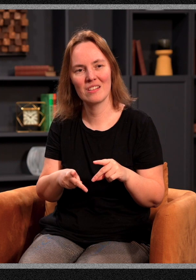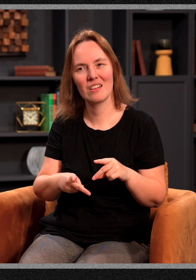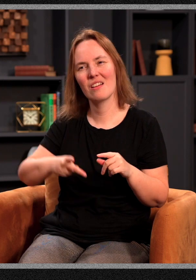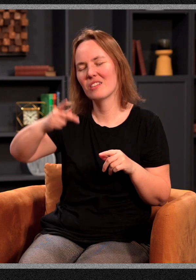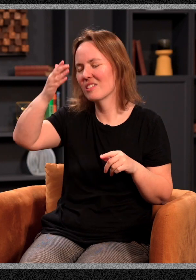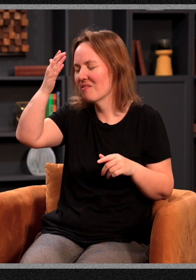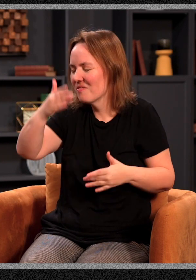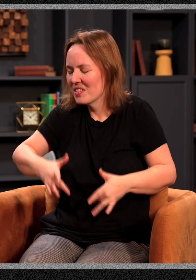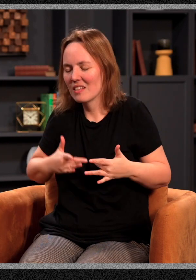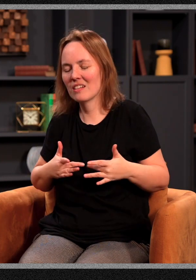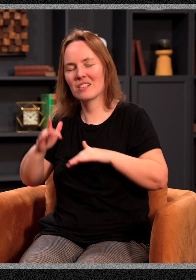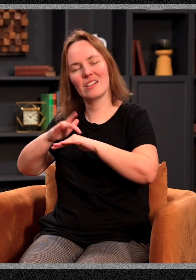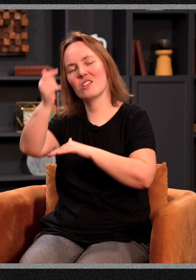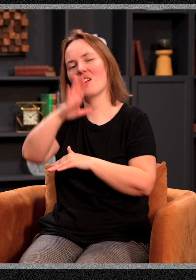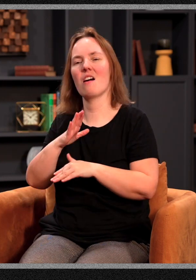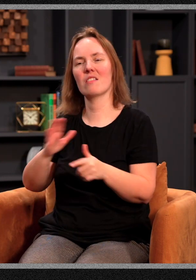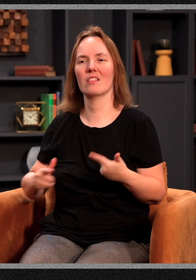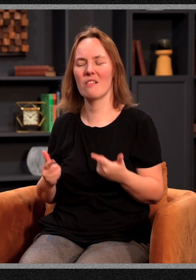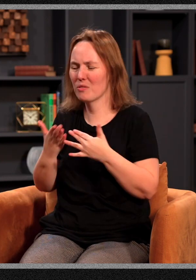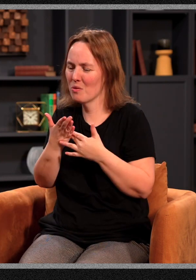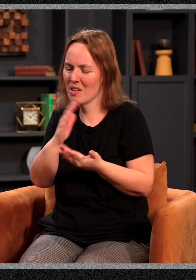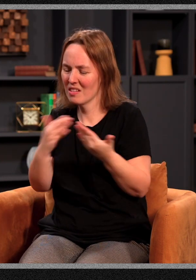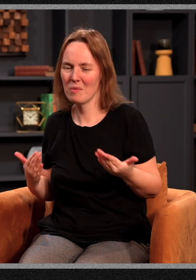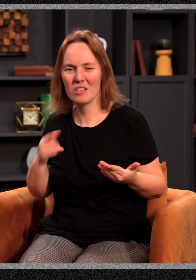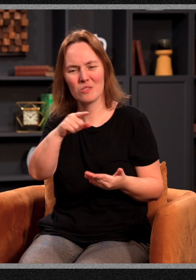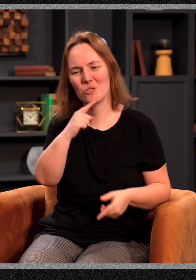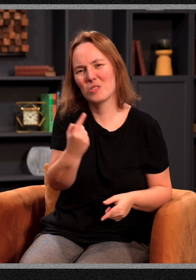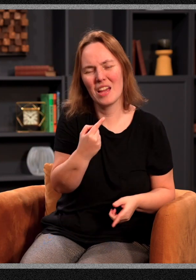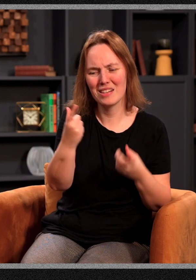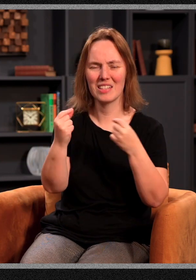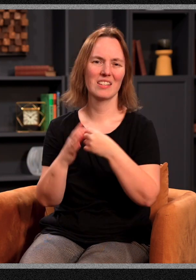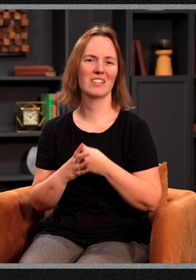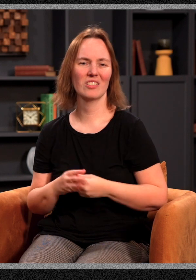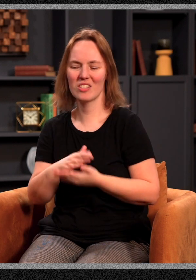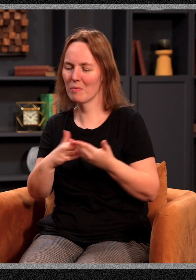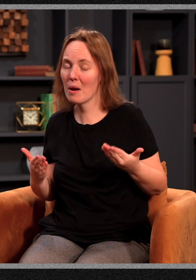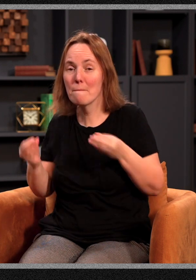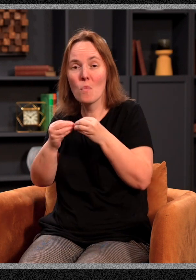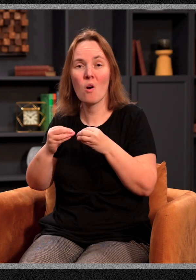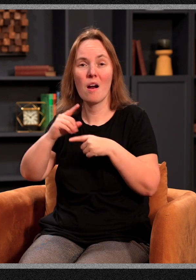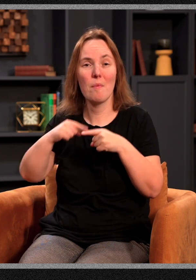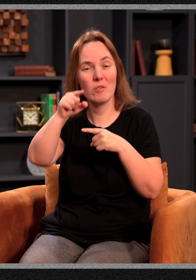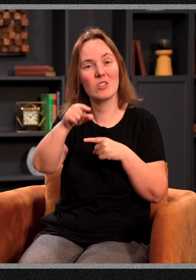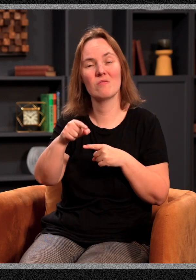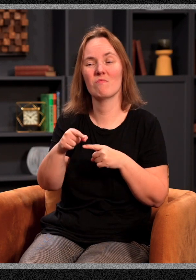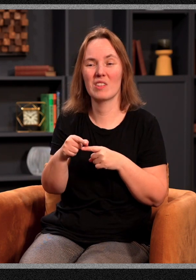sense the touch of God on their life. Through something you said, something you did, there's something more about you than just being a nice